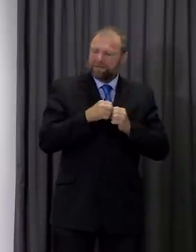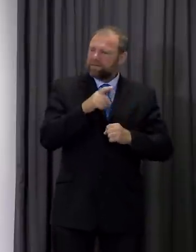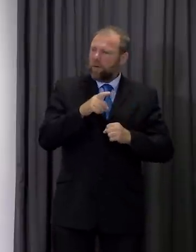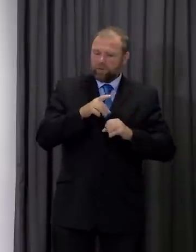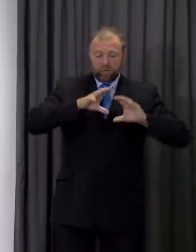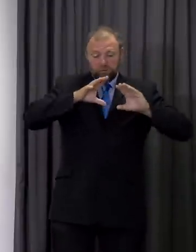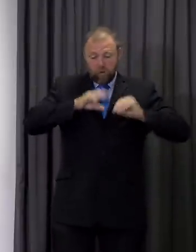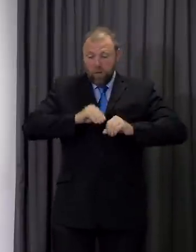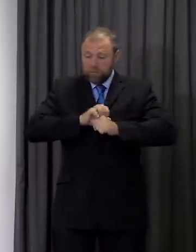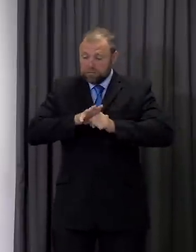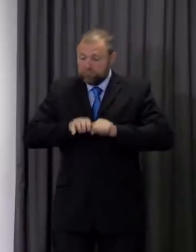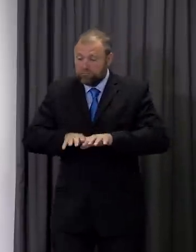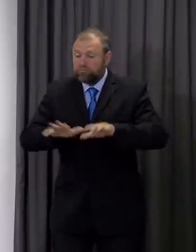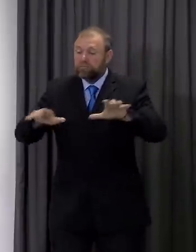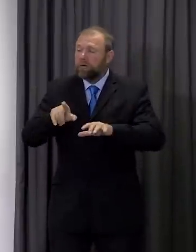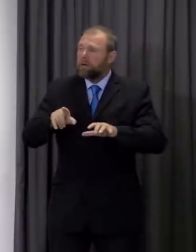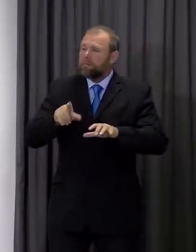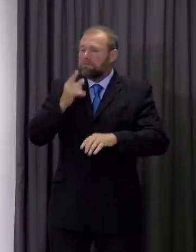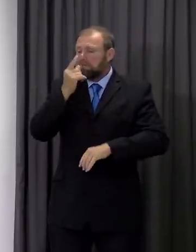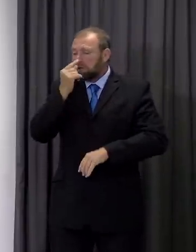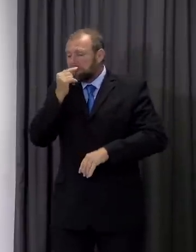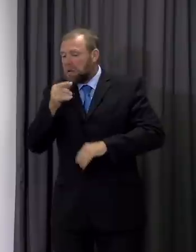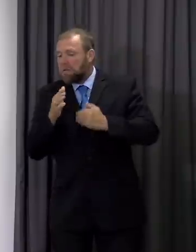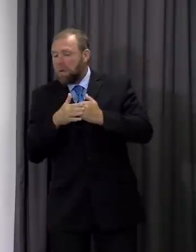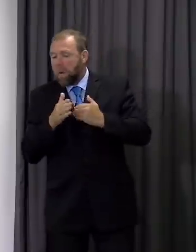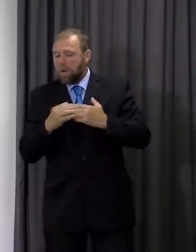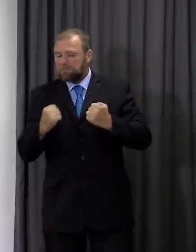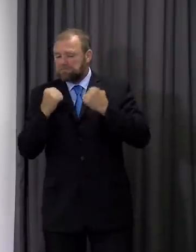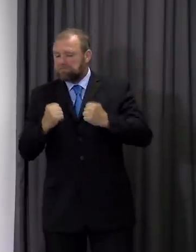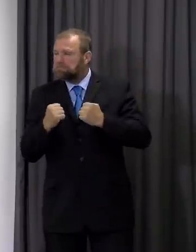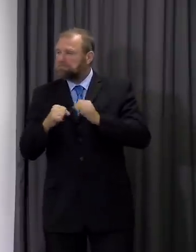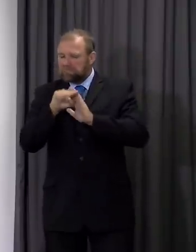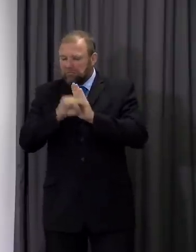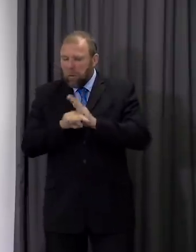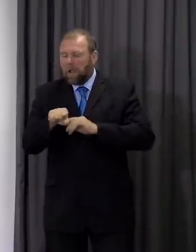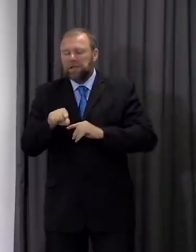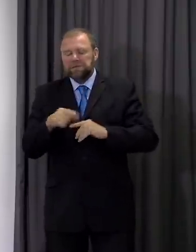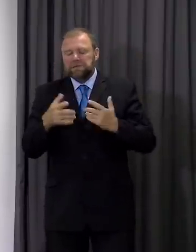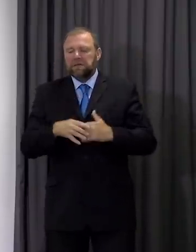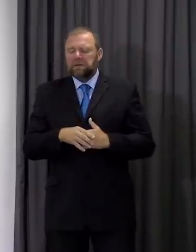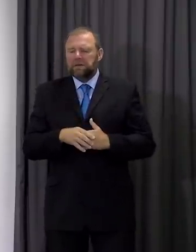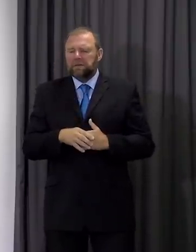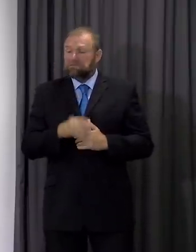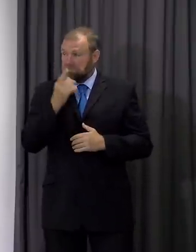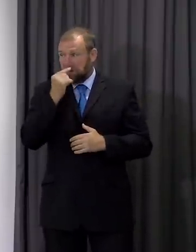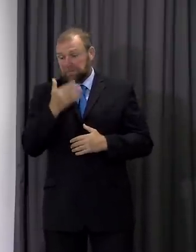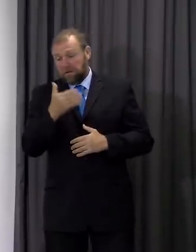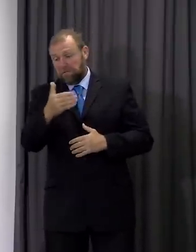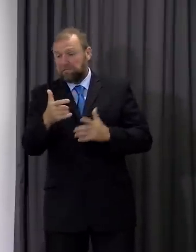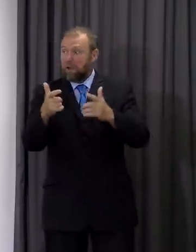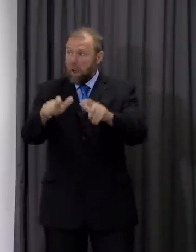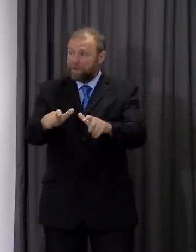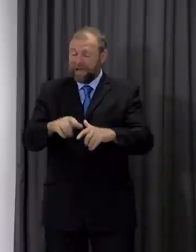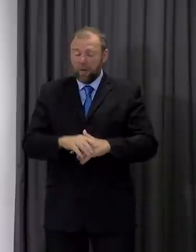more stringent restrictions, potentially even a national lockdown again. You've said that schools, as a government, that